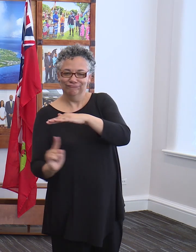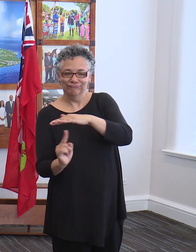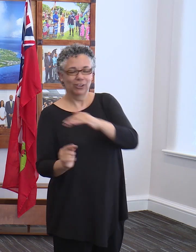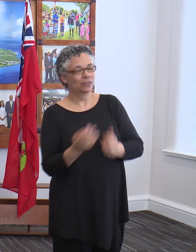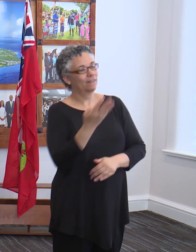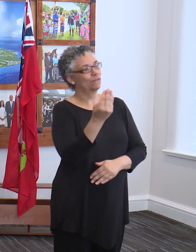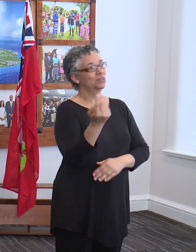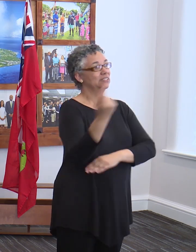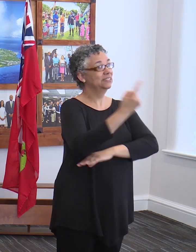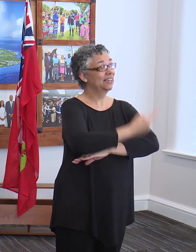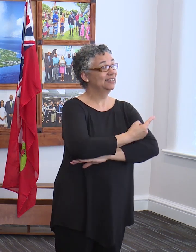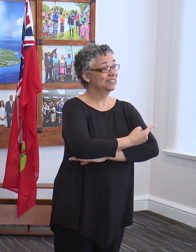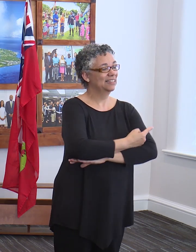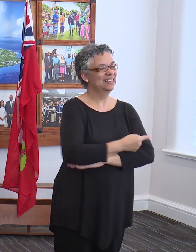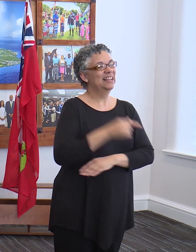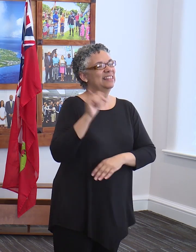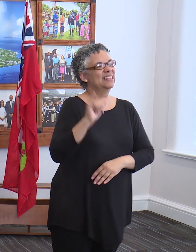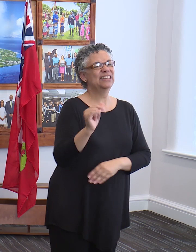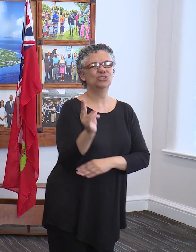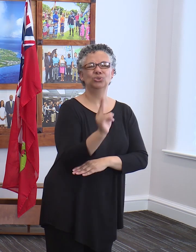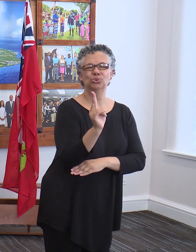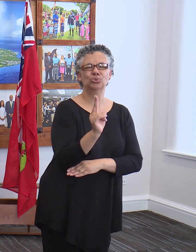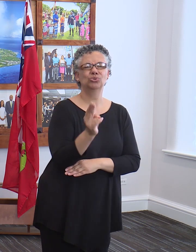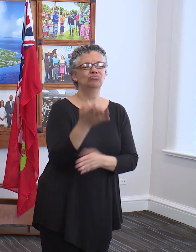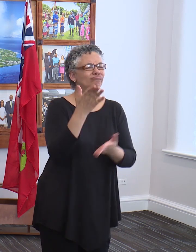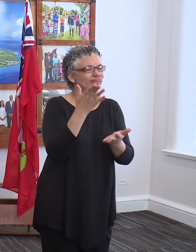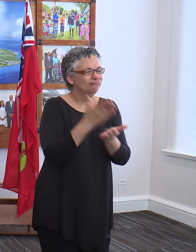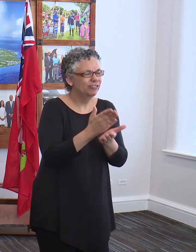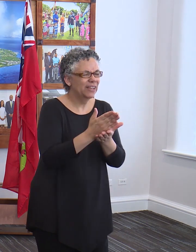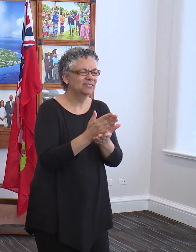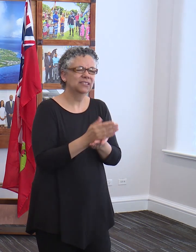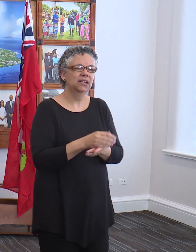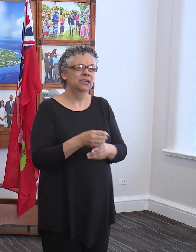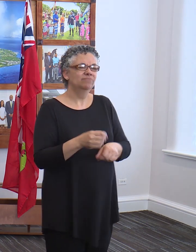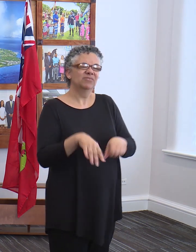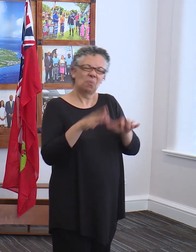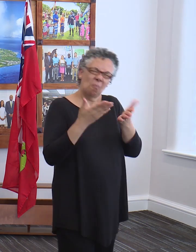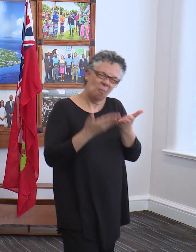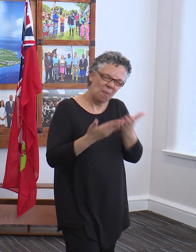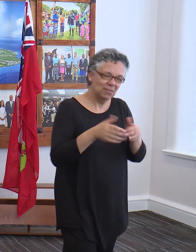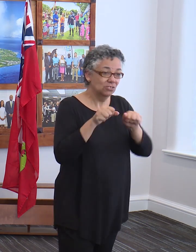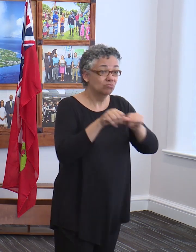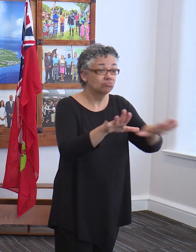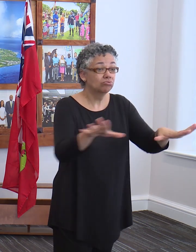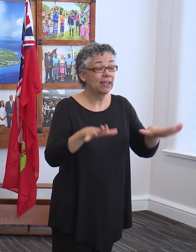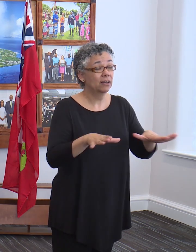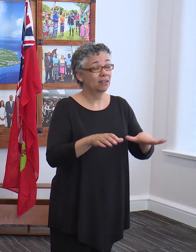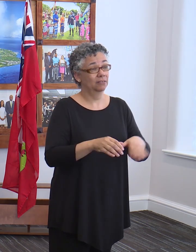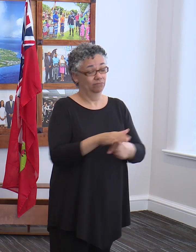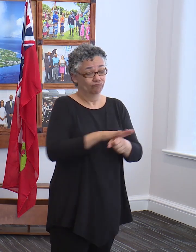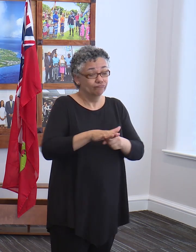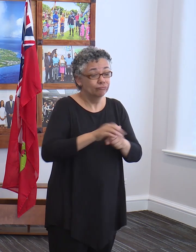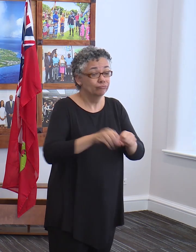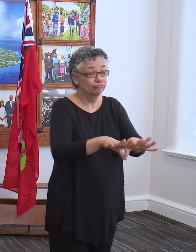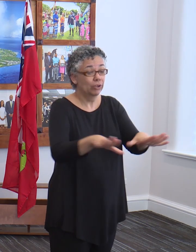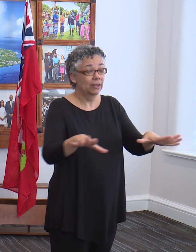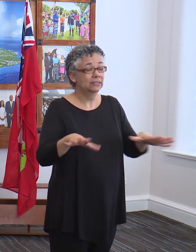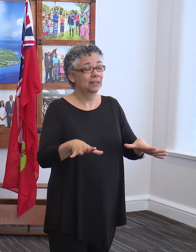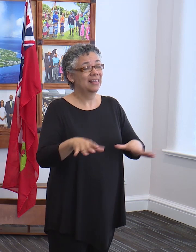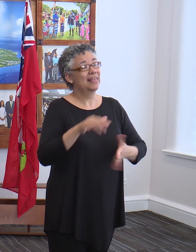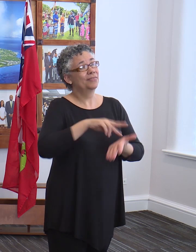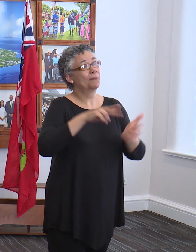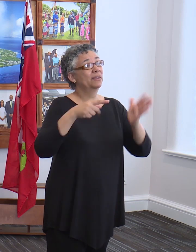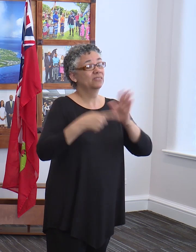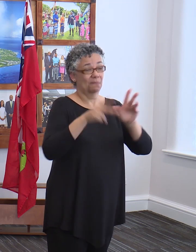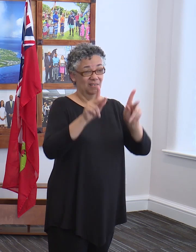-quarantine is used to prevent the possible spread of COVID-19. And it means that a person, even